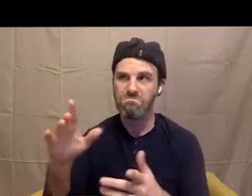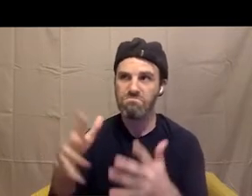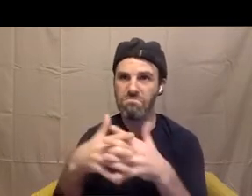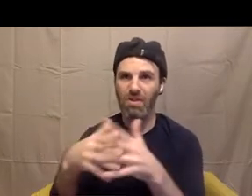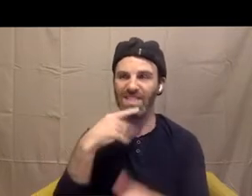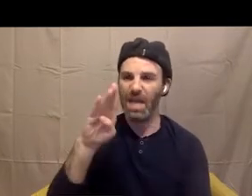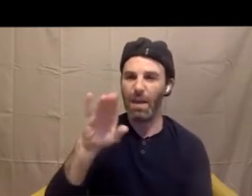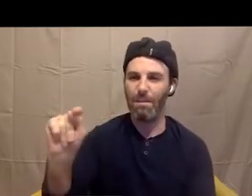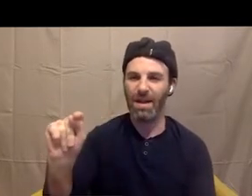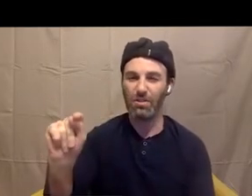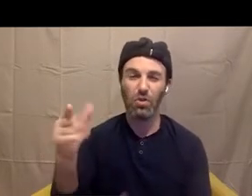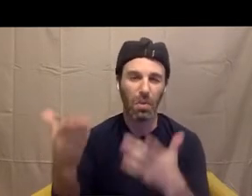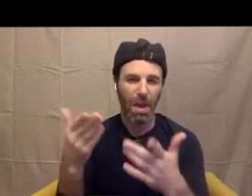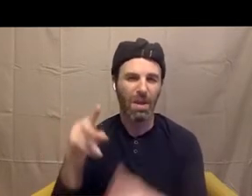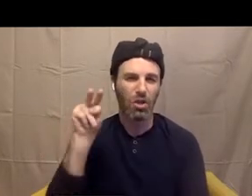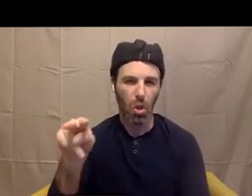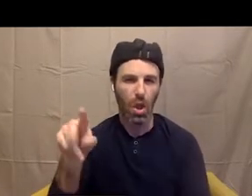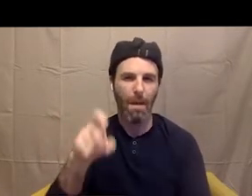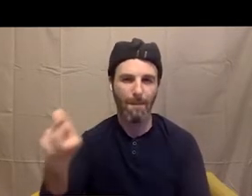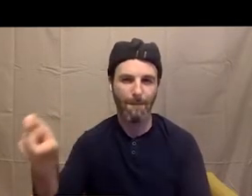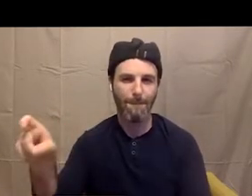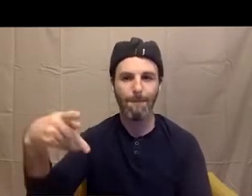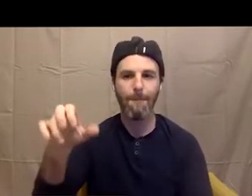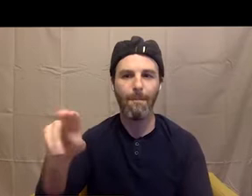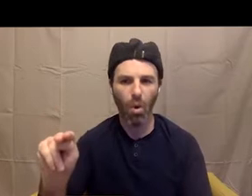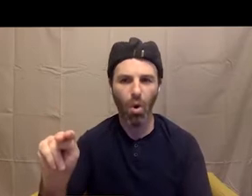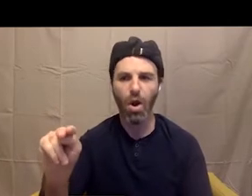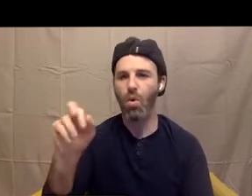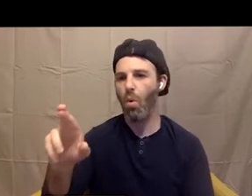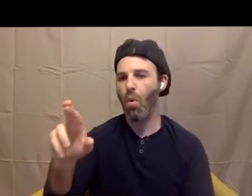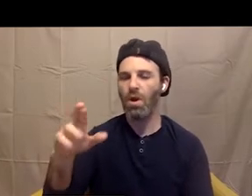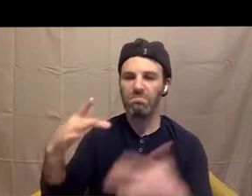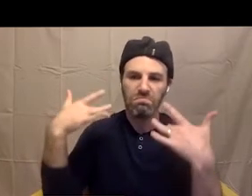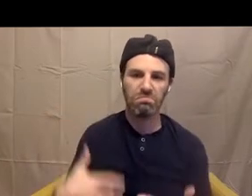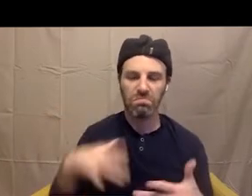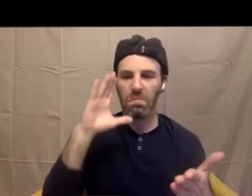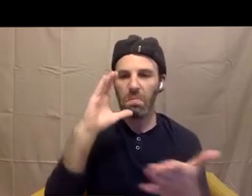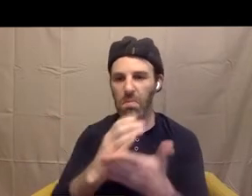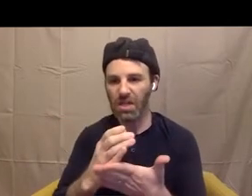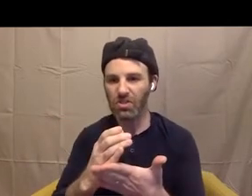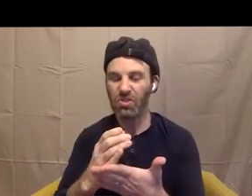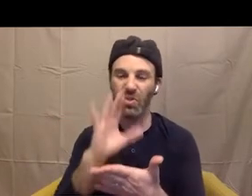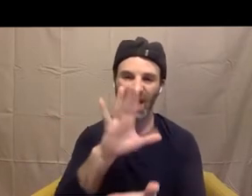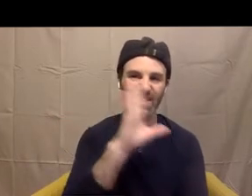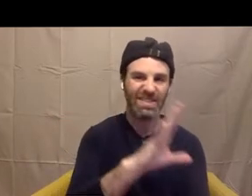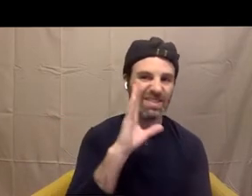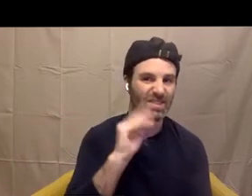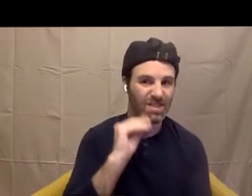maybe pornography or naked pictures. And he's having an experience of that. And the next panel, see Mimi. And she's on the couch with